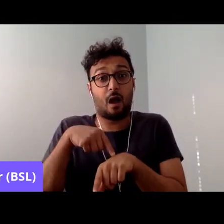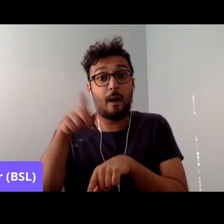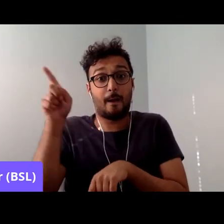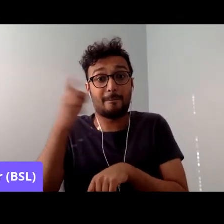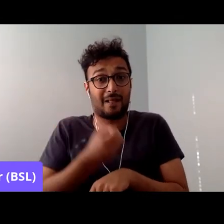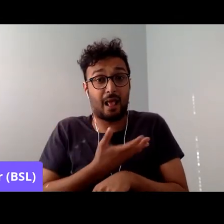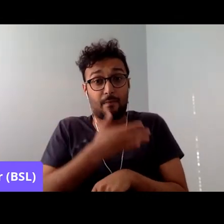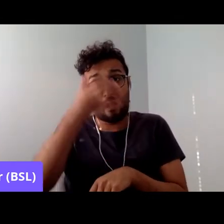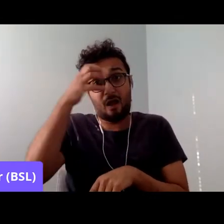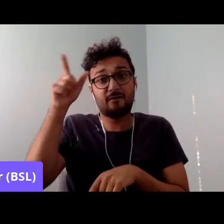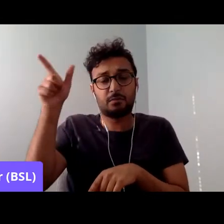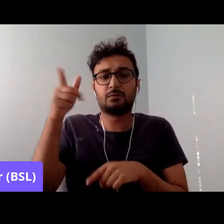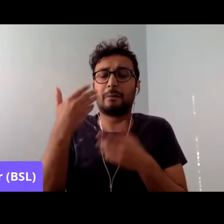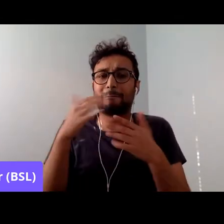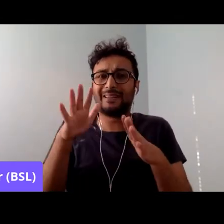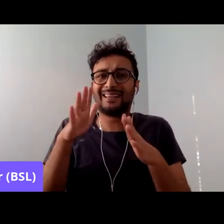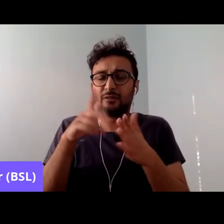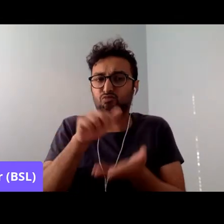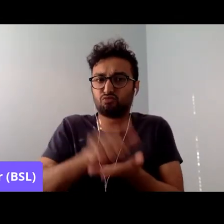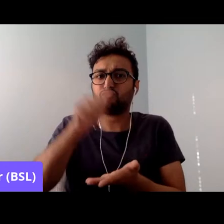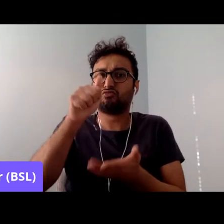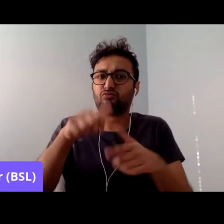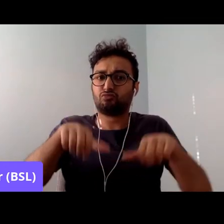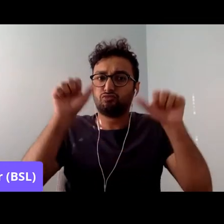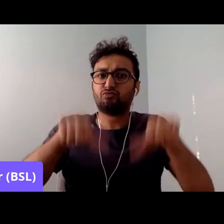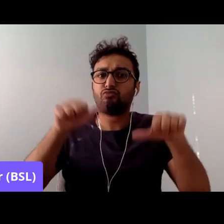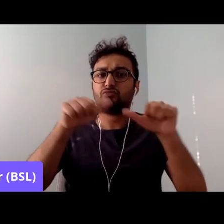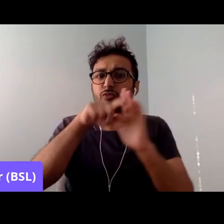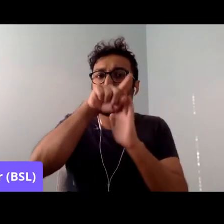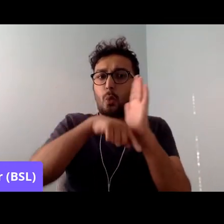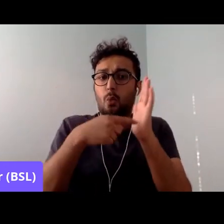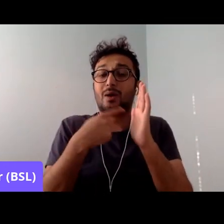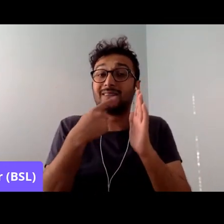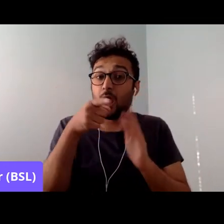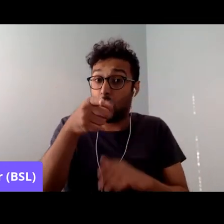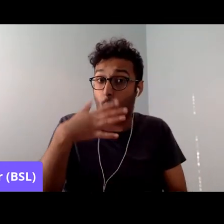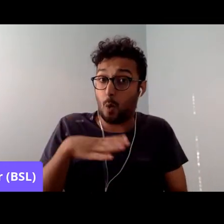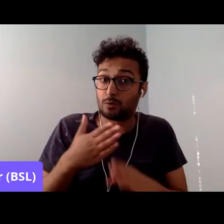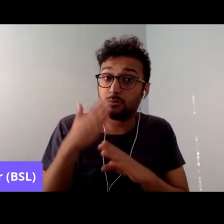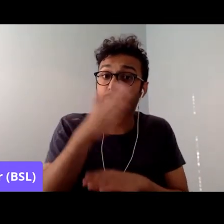to use a hospital or a doctor, you have to show your passport.